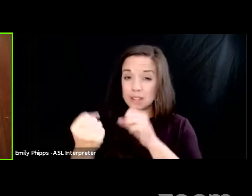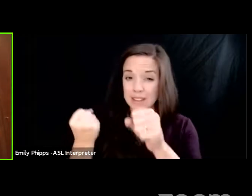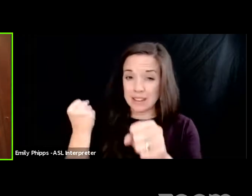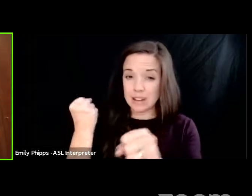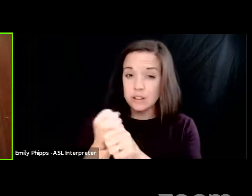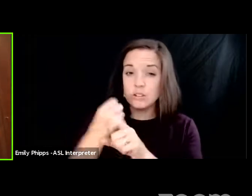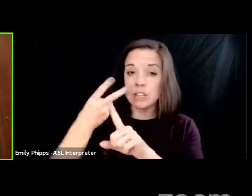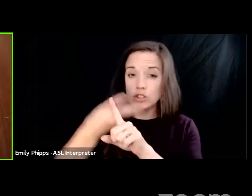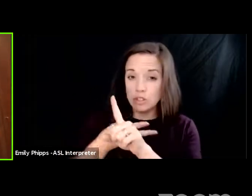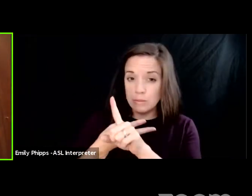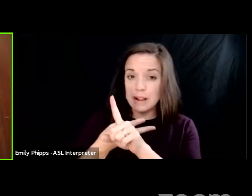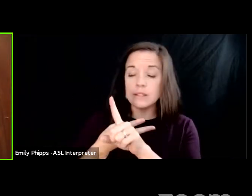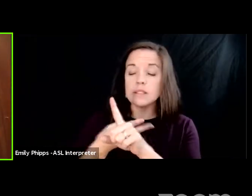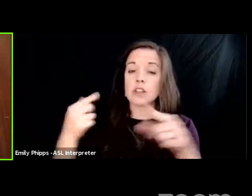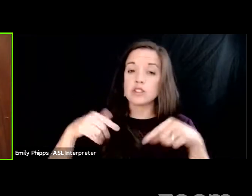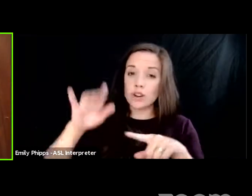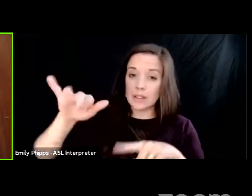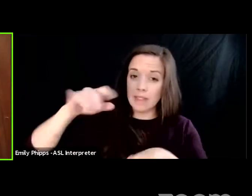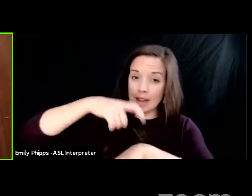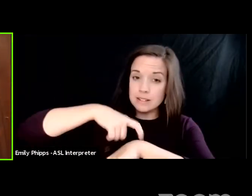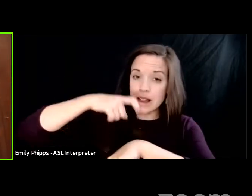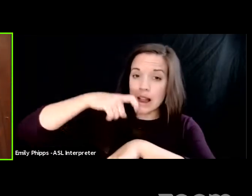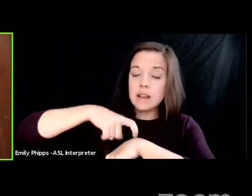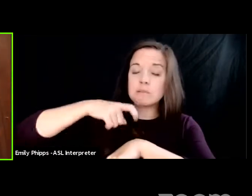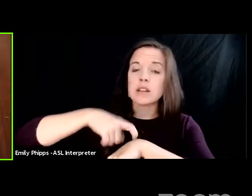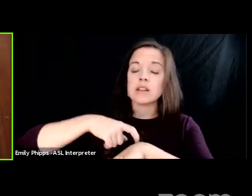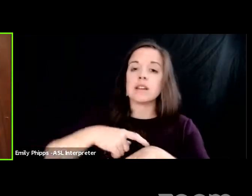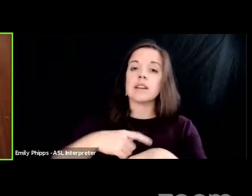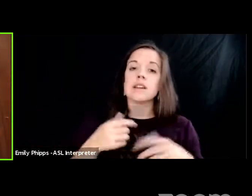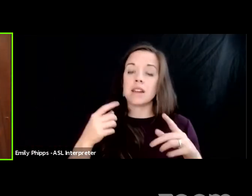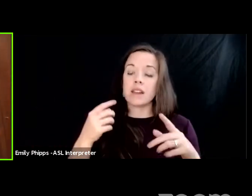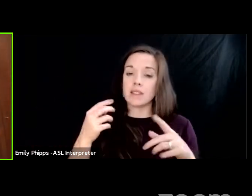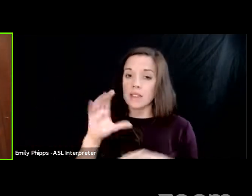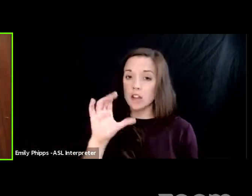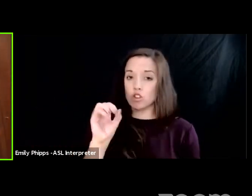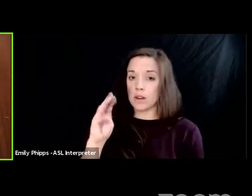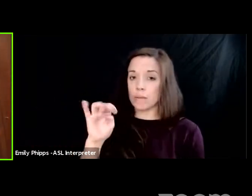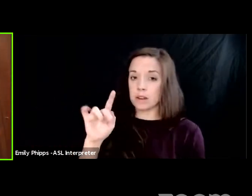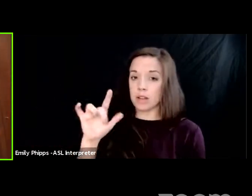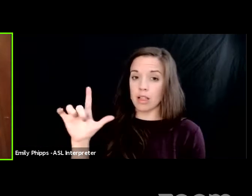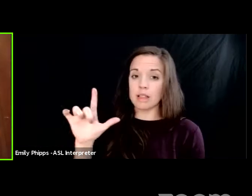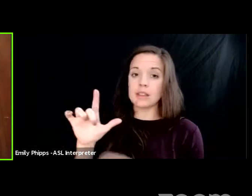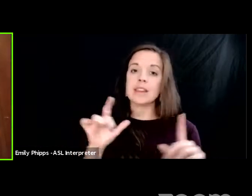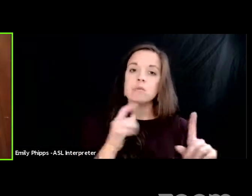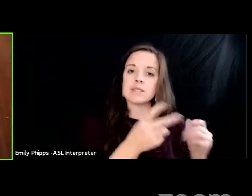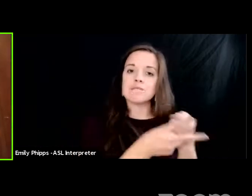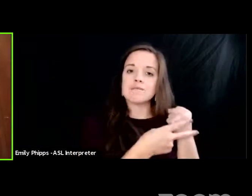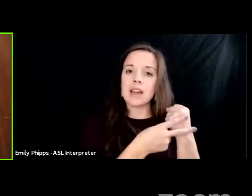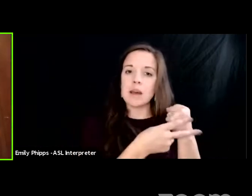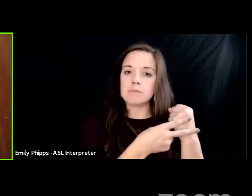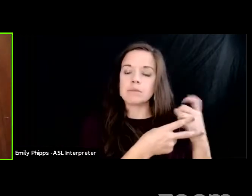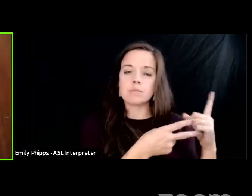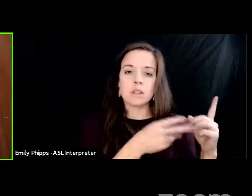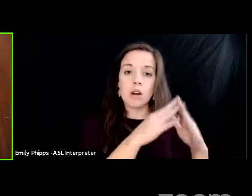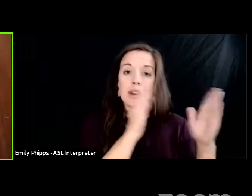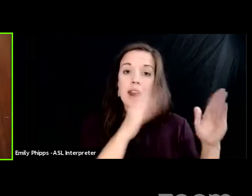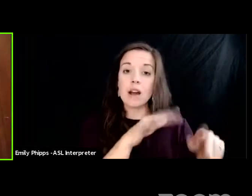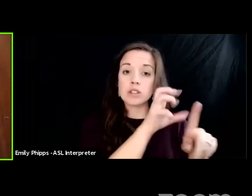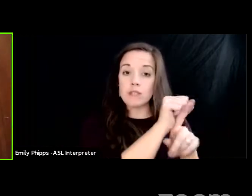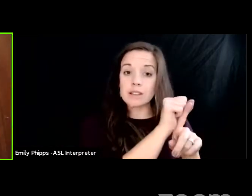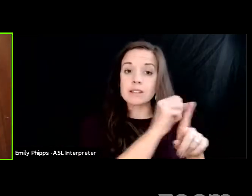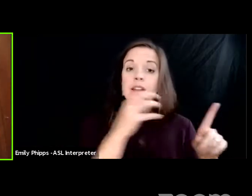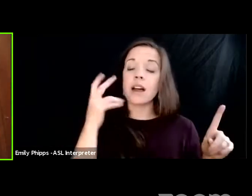months during which time they prosecuted criminally steven donzinger was kept on house arrest and then ultimately